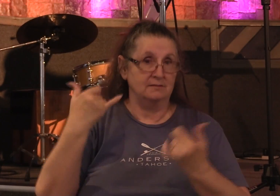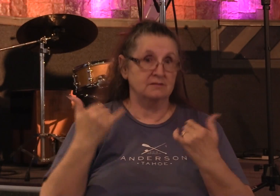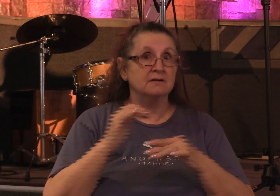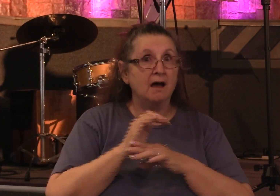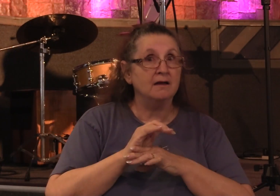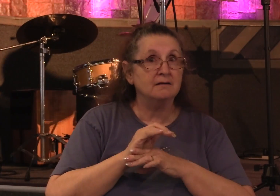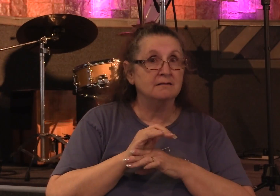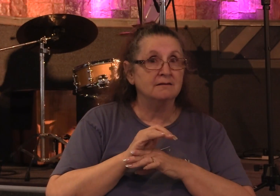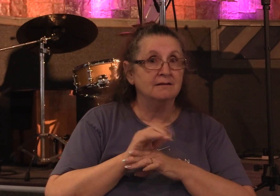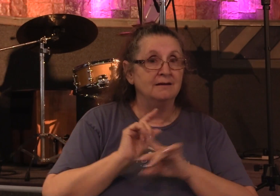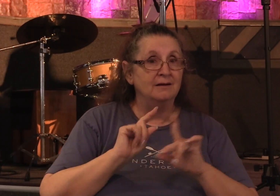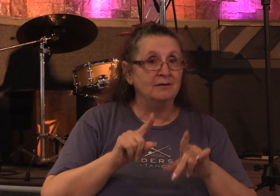Then go sell your house.